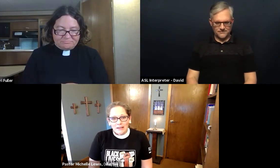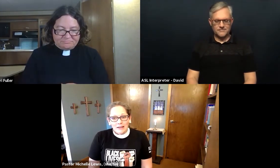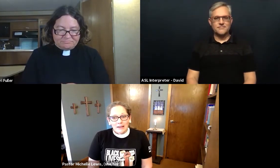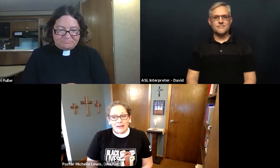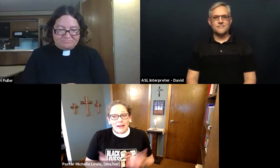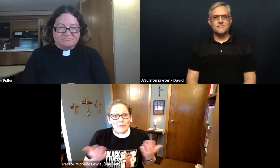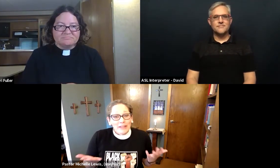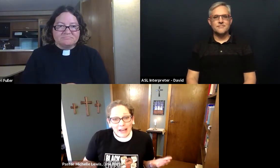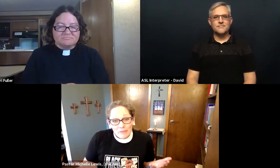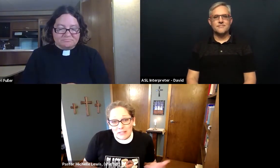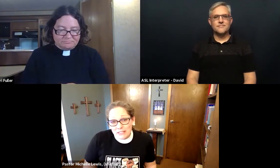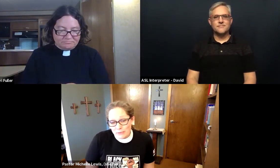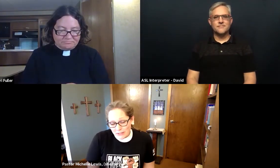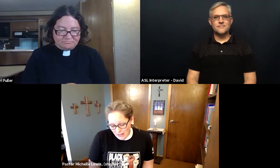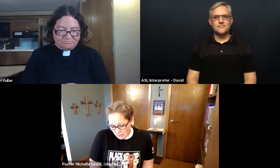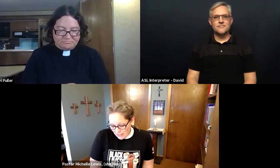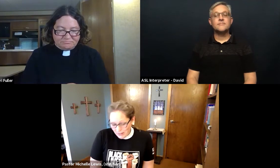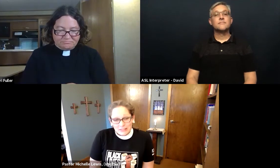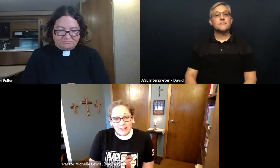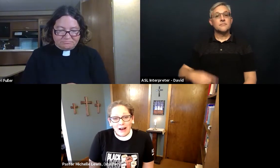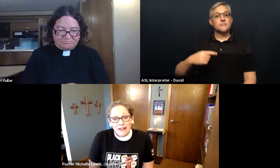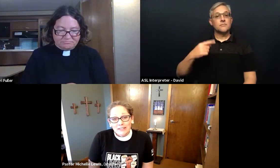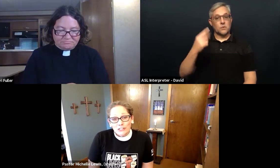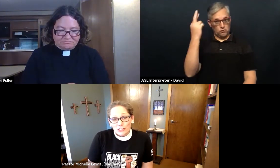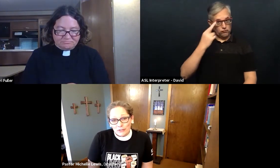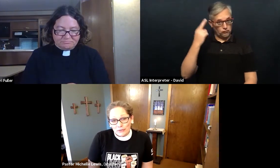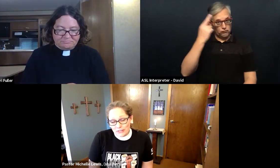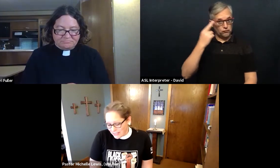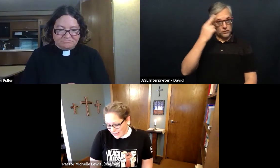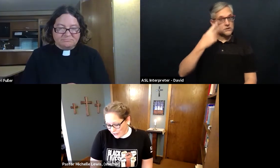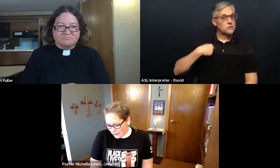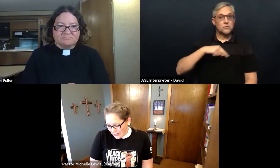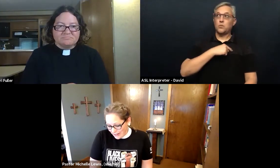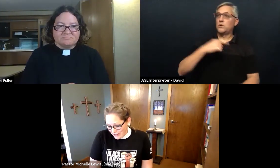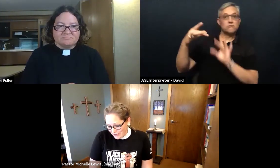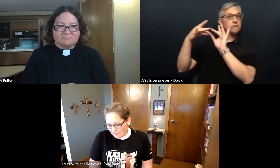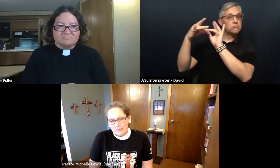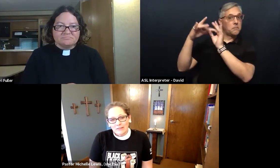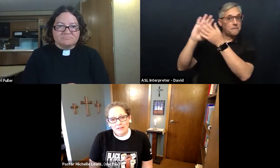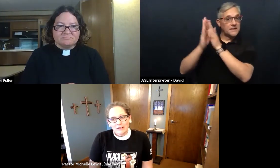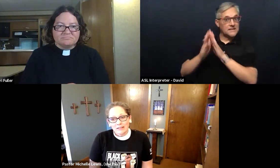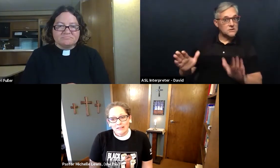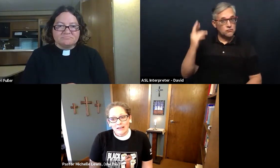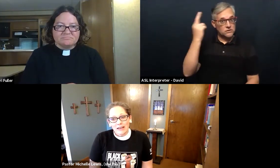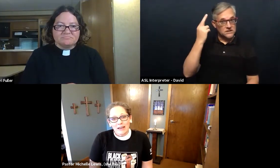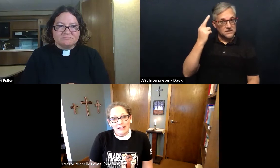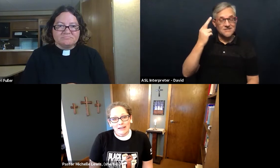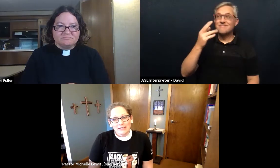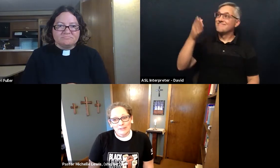and we have peace with God because God is generous and good and as